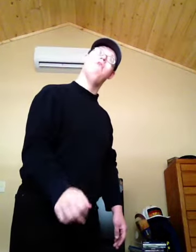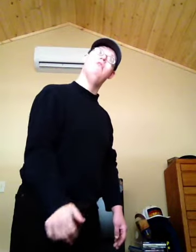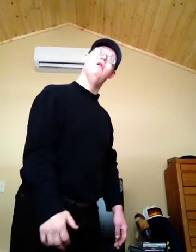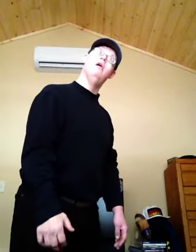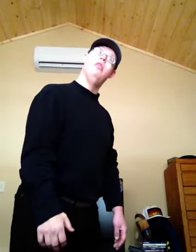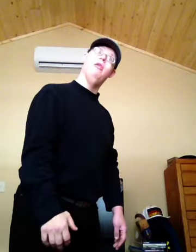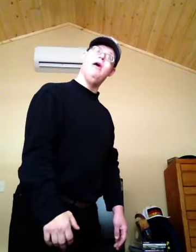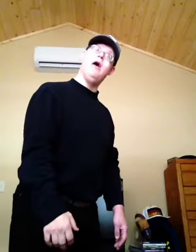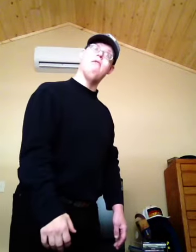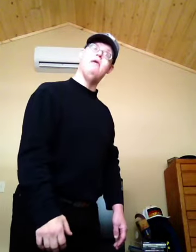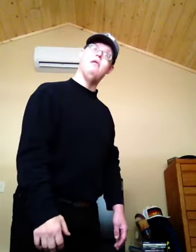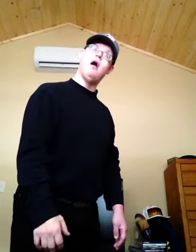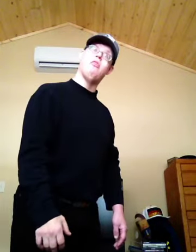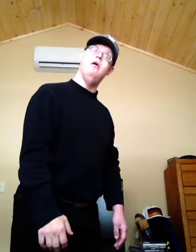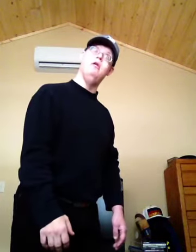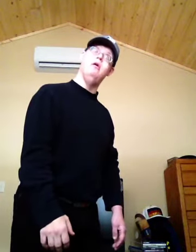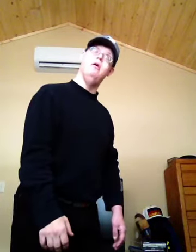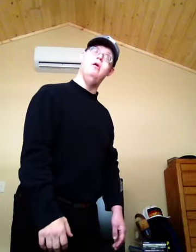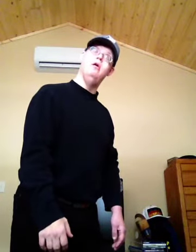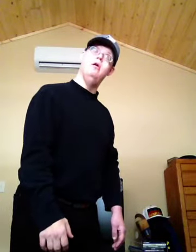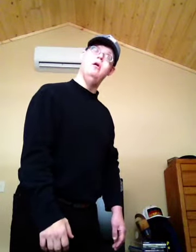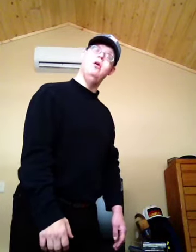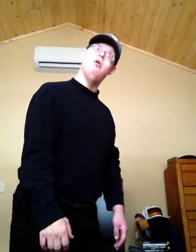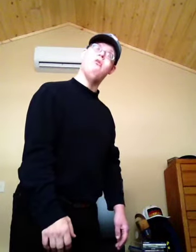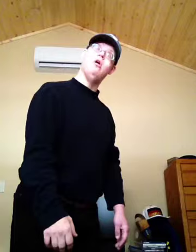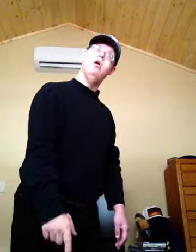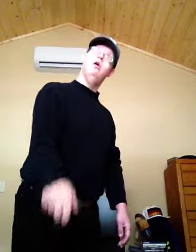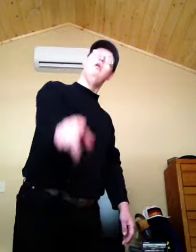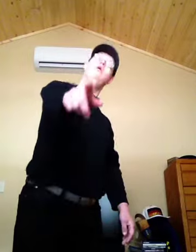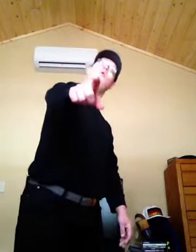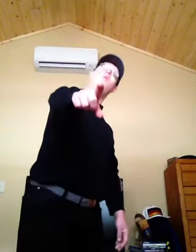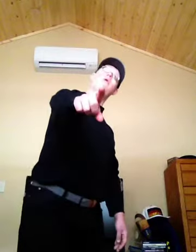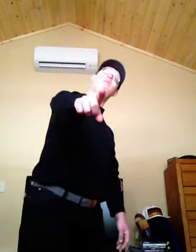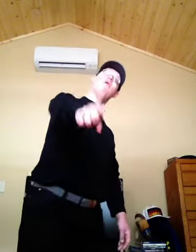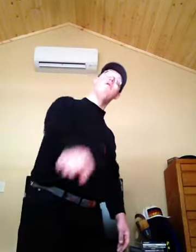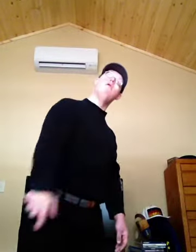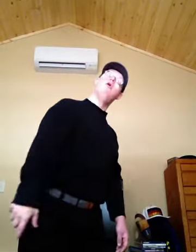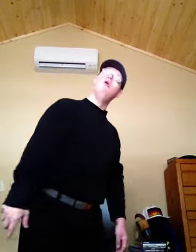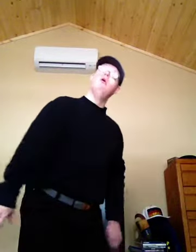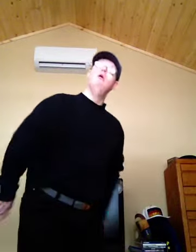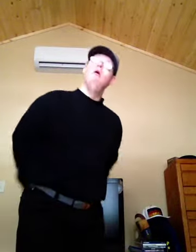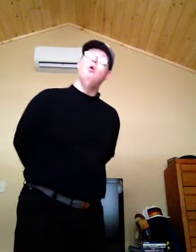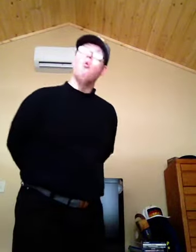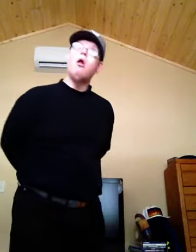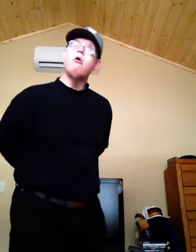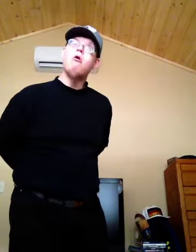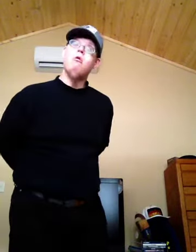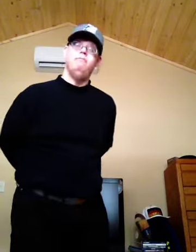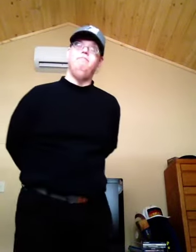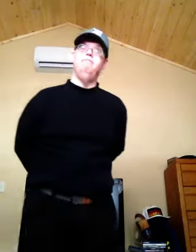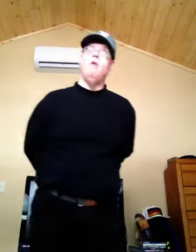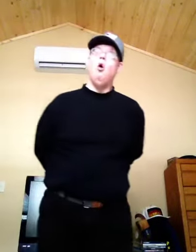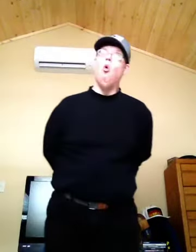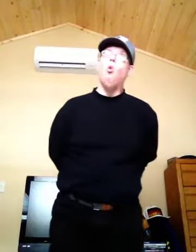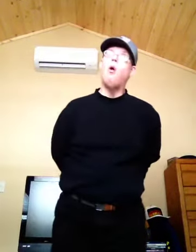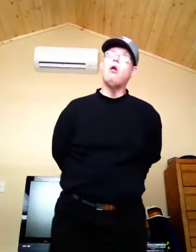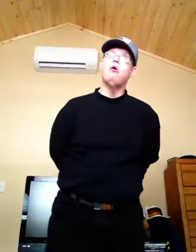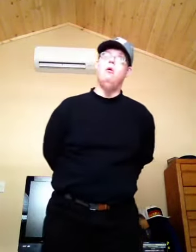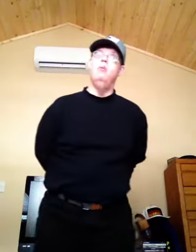the Edwin Deck Thunder. You, you know what Brampton? Welcome, welcome, welcome